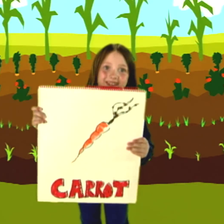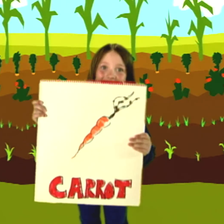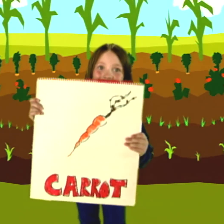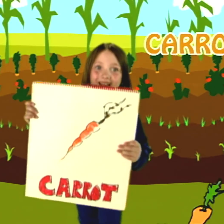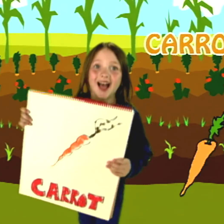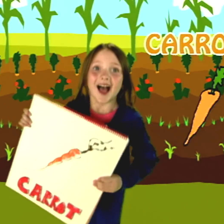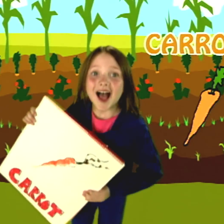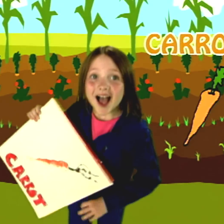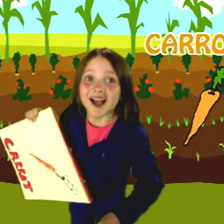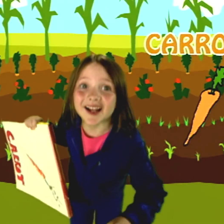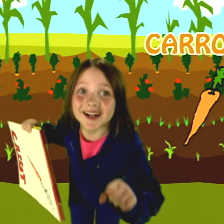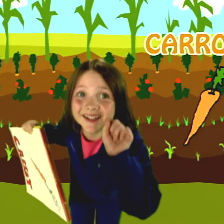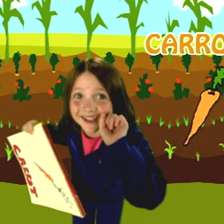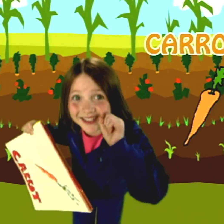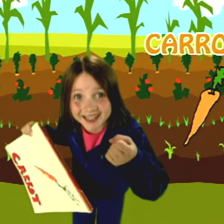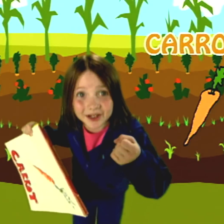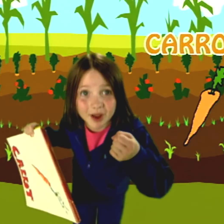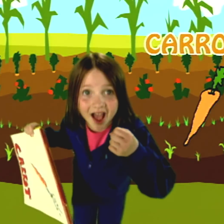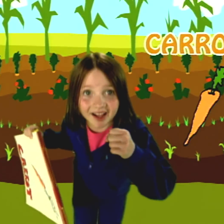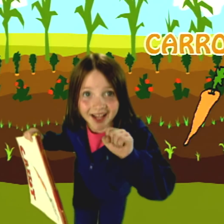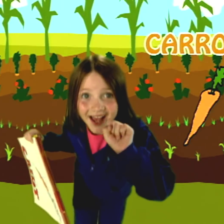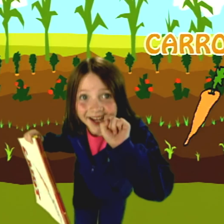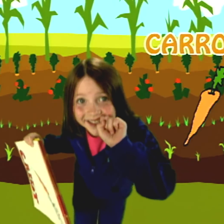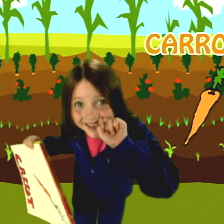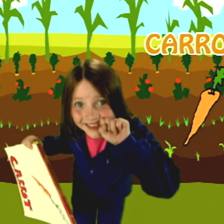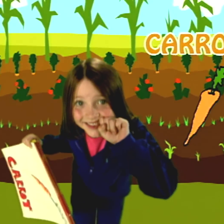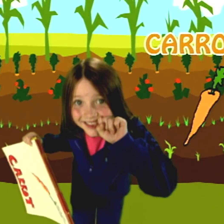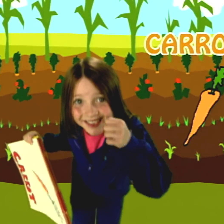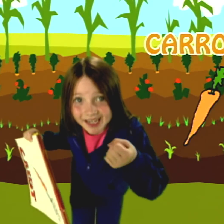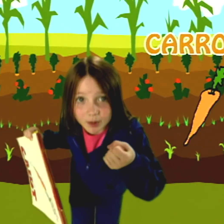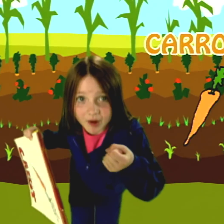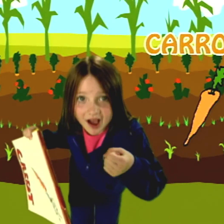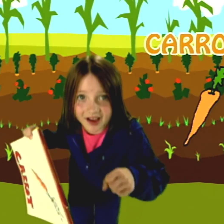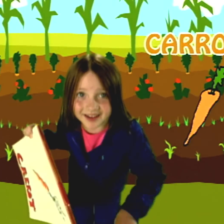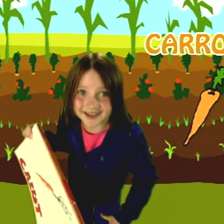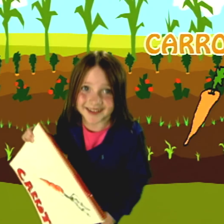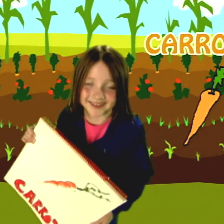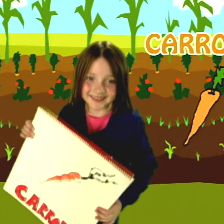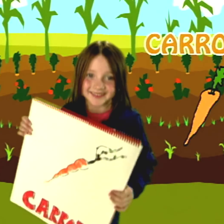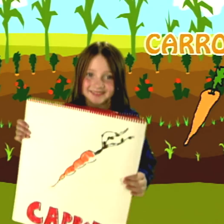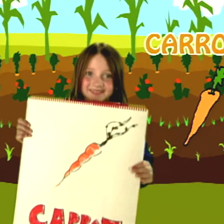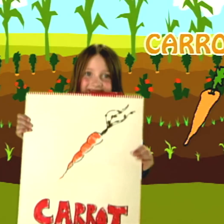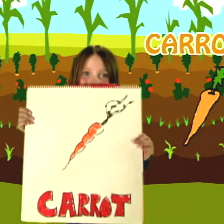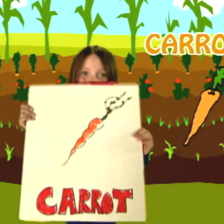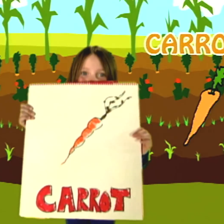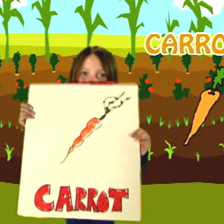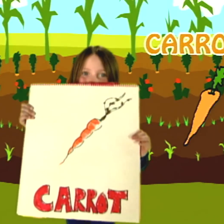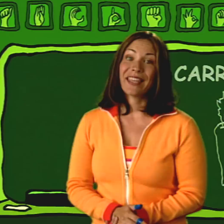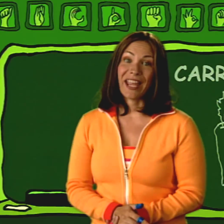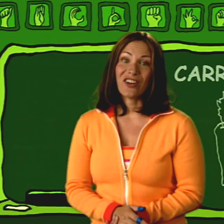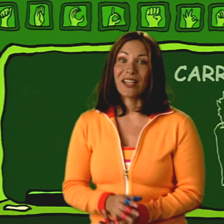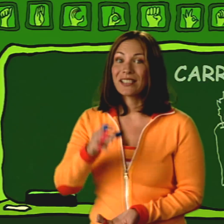Carrot. Carrot. Carrot. Carrot. Carrot.